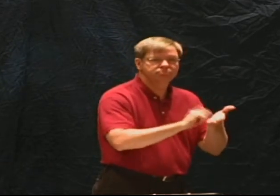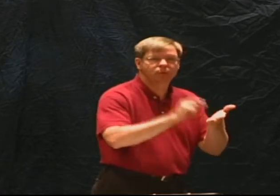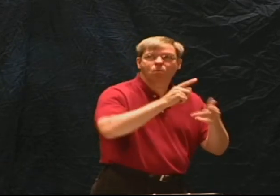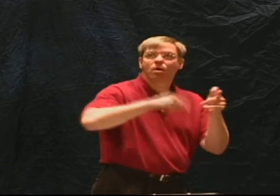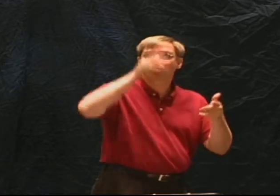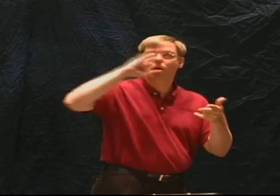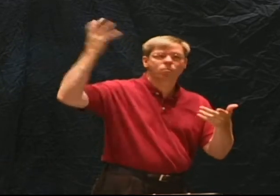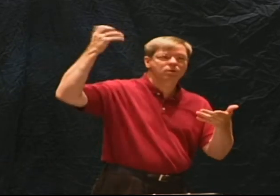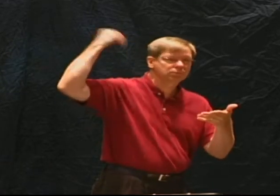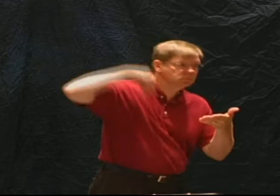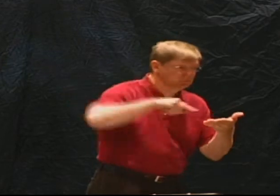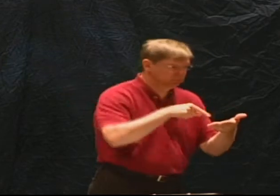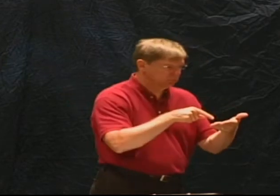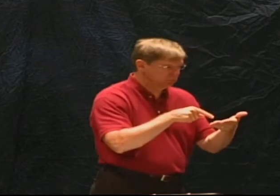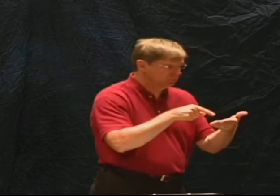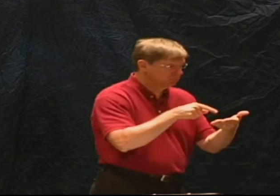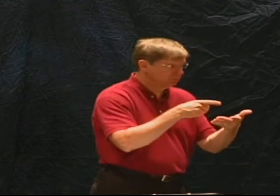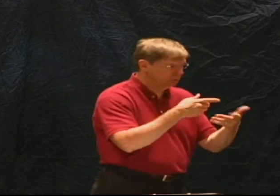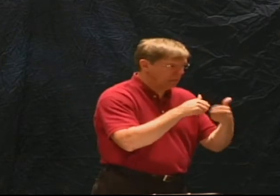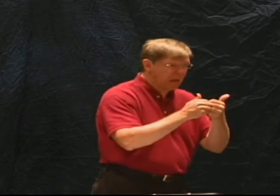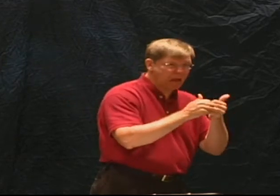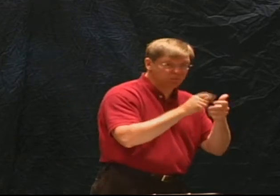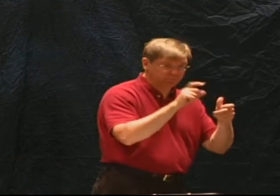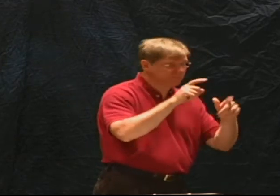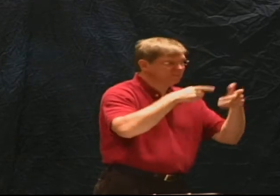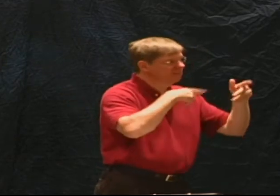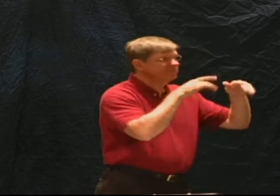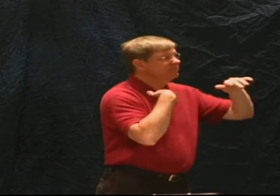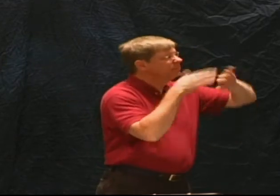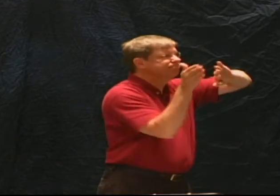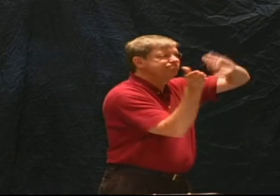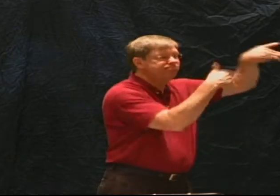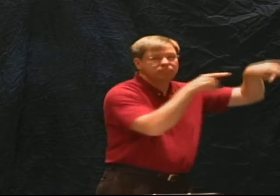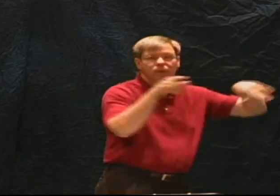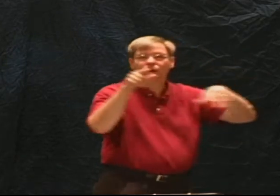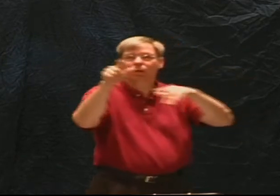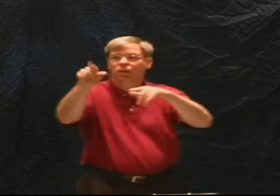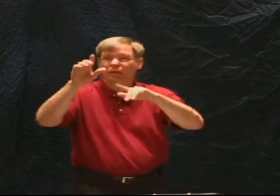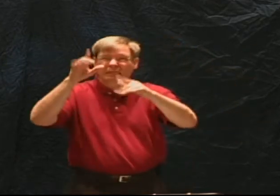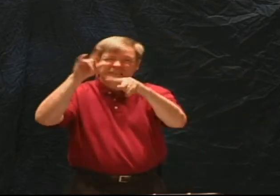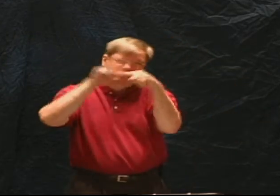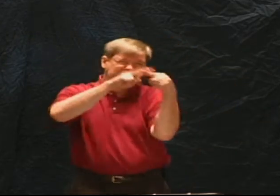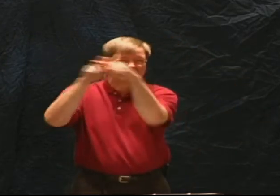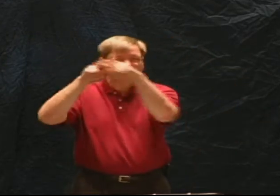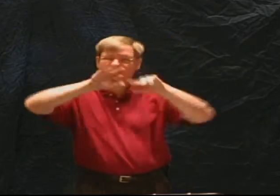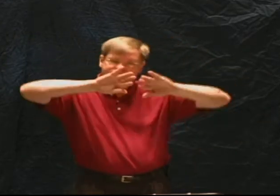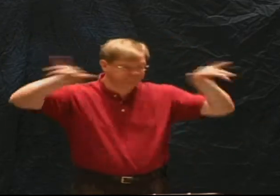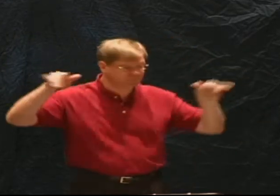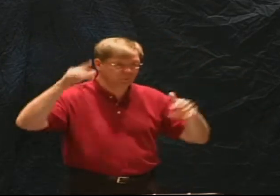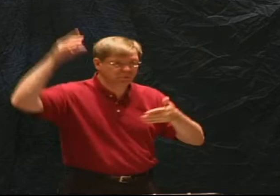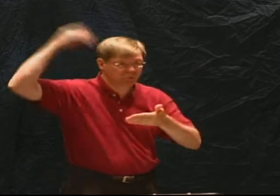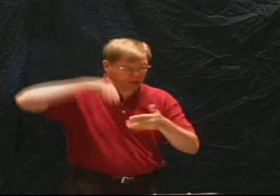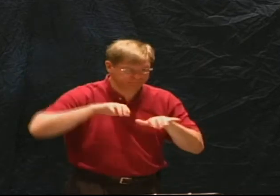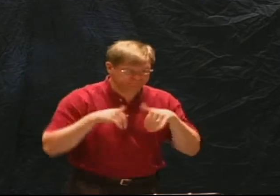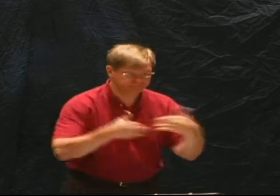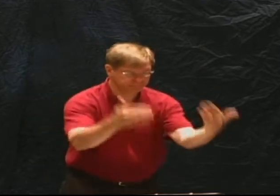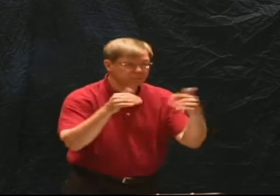that a mechanical view would allow for someone like me to create all of this great vocabulary that I'd never actually learned